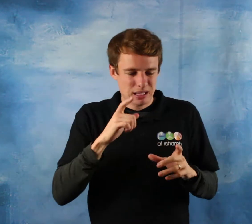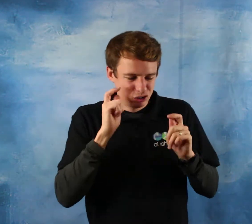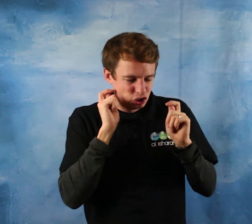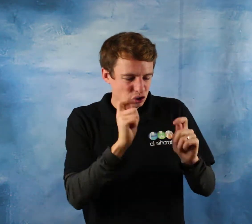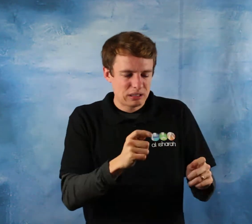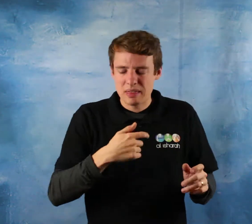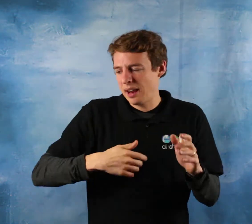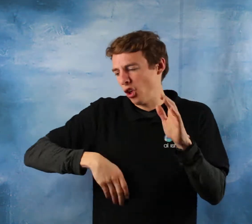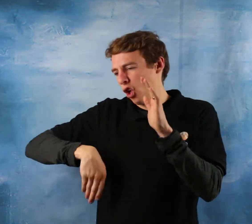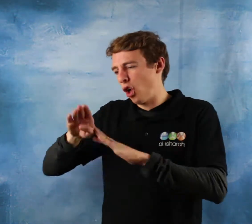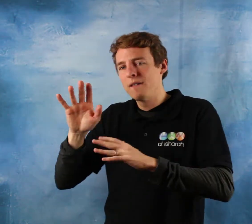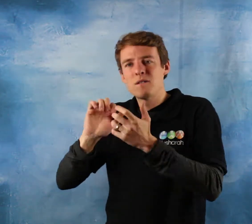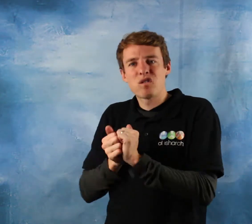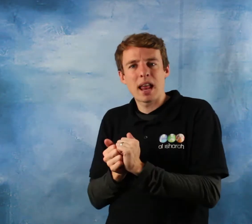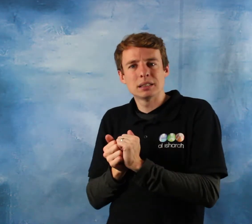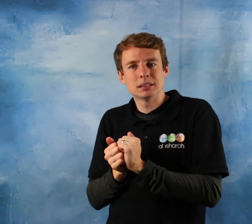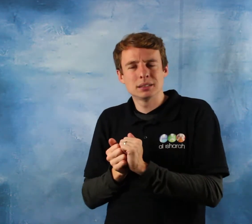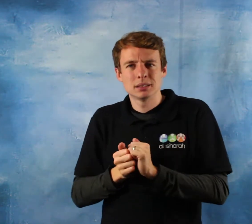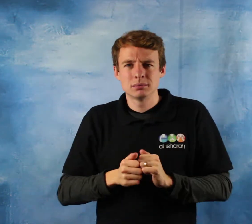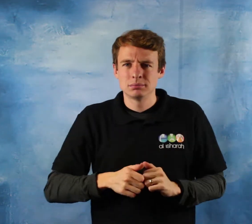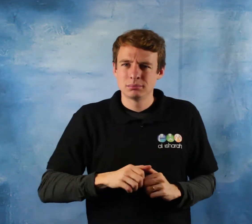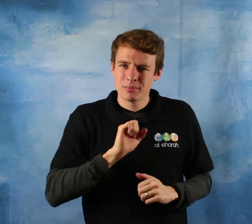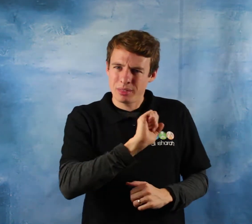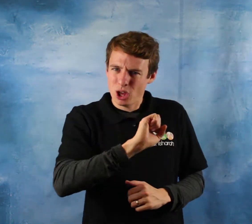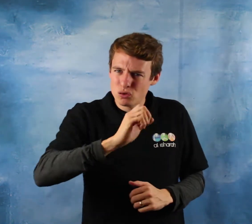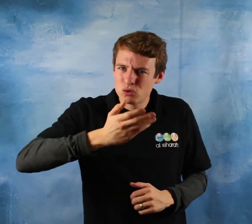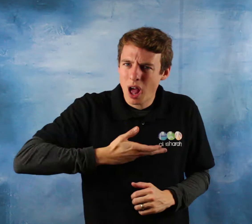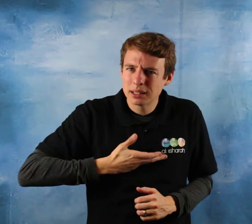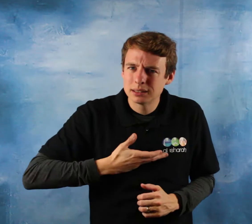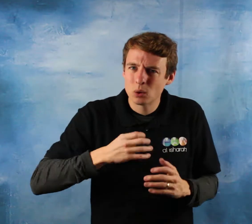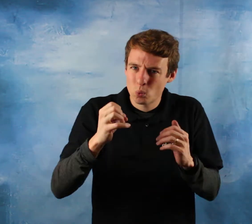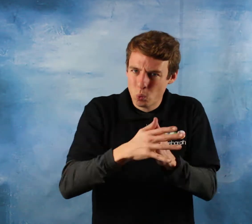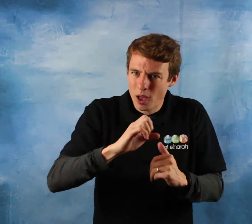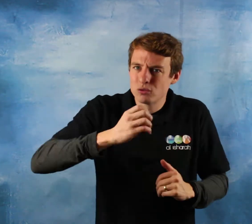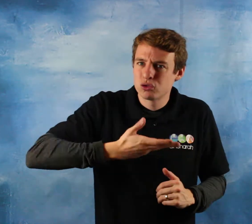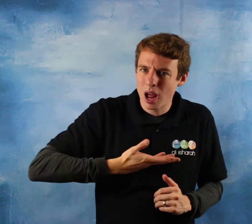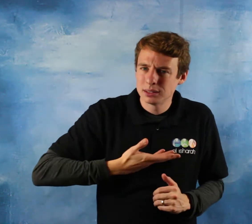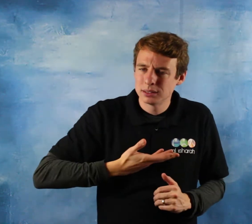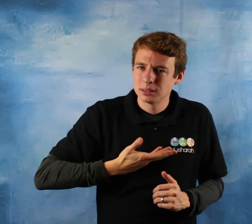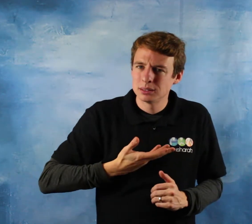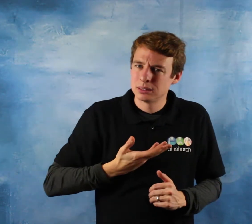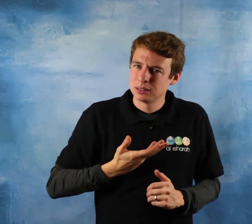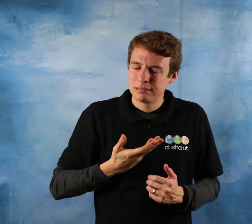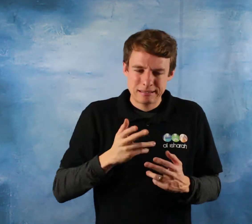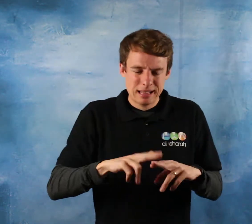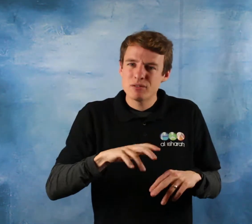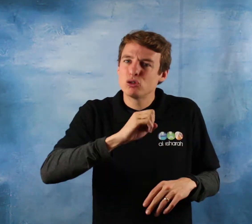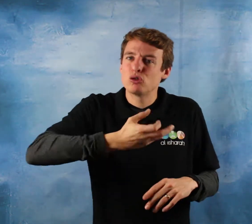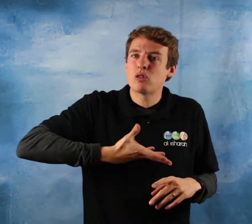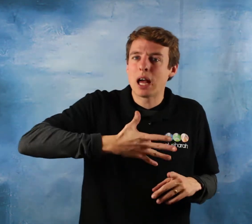granting someone their God-given rights is abuse my dear respected brothers and the one who